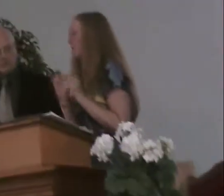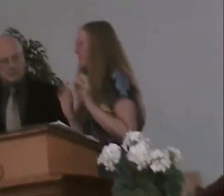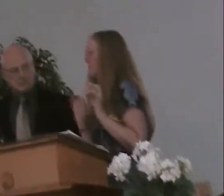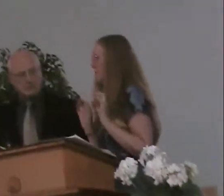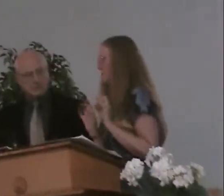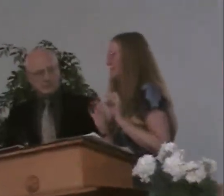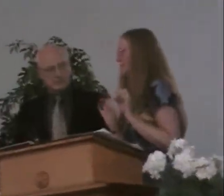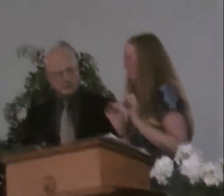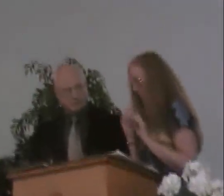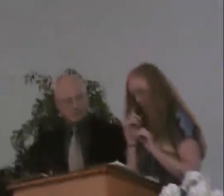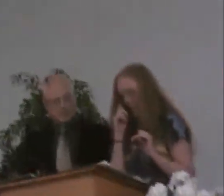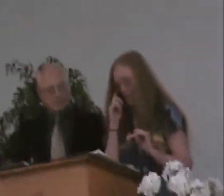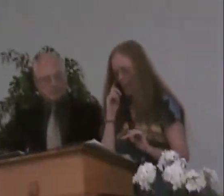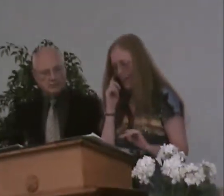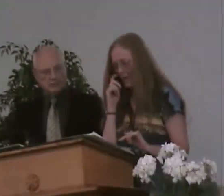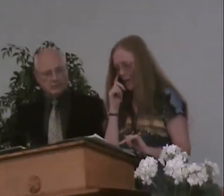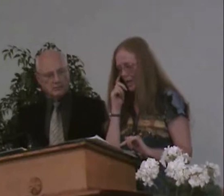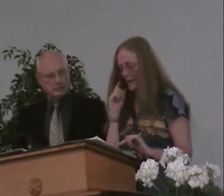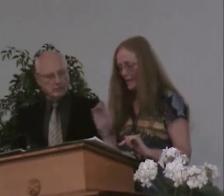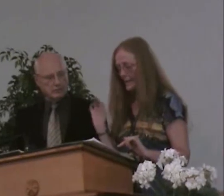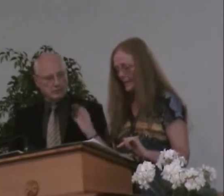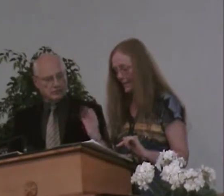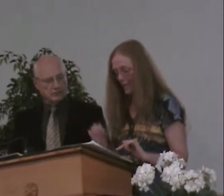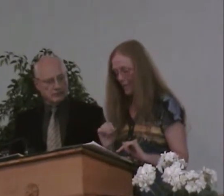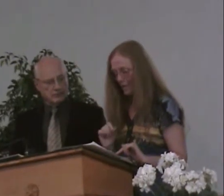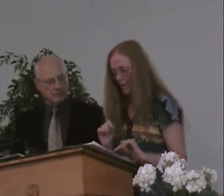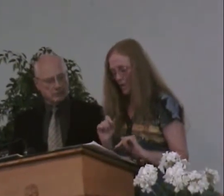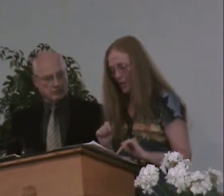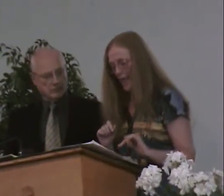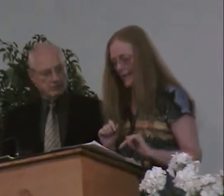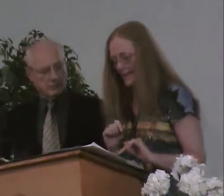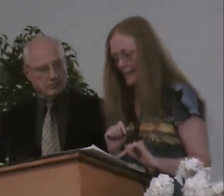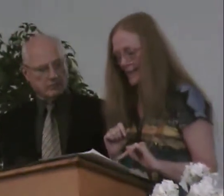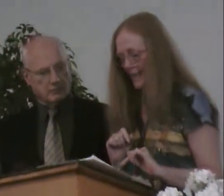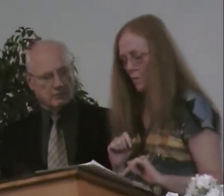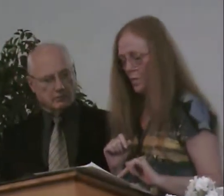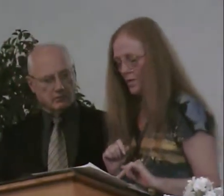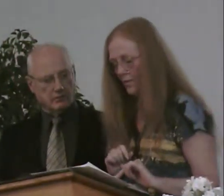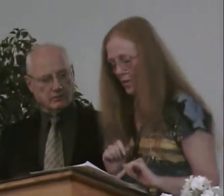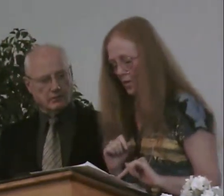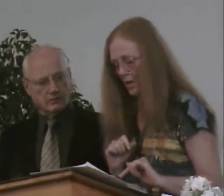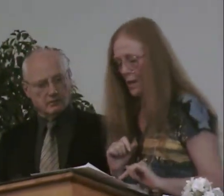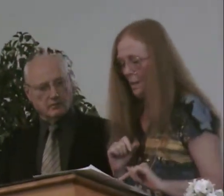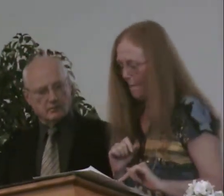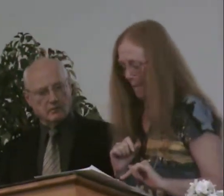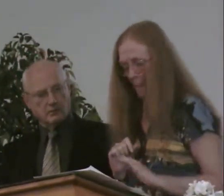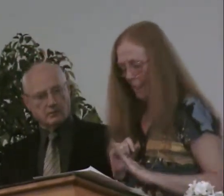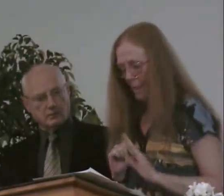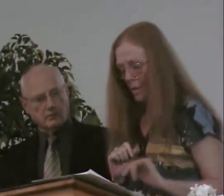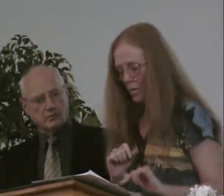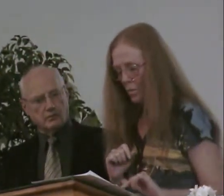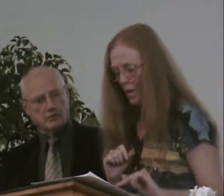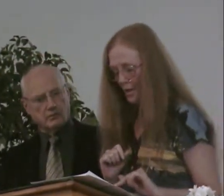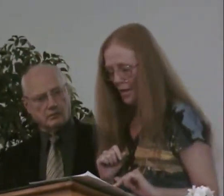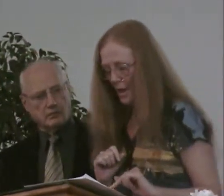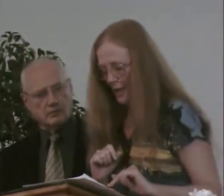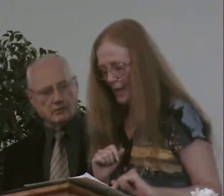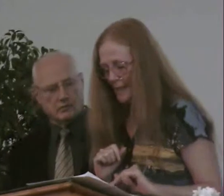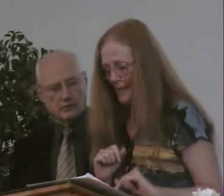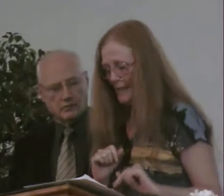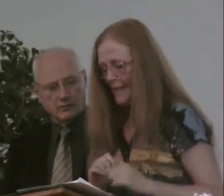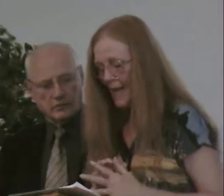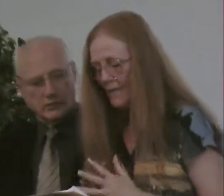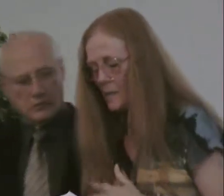man, before omission. Okay. He didn't say that. John 16, 1, 4, 1.